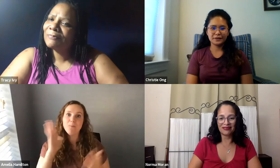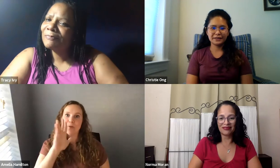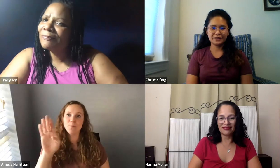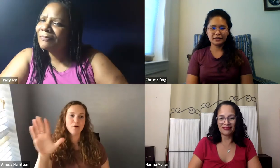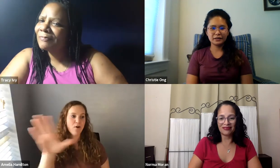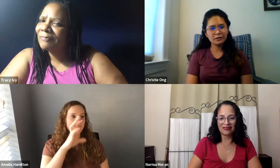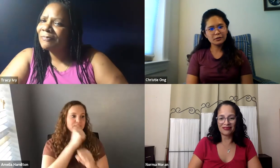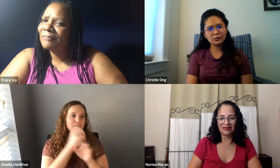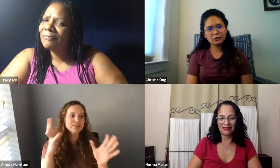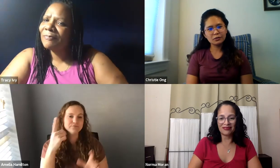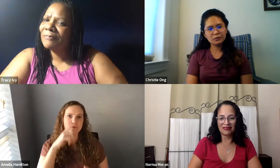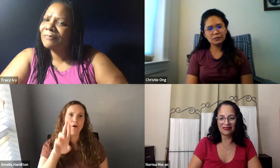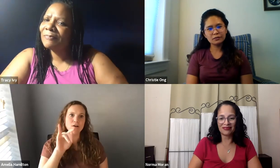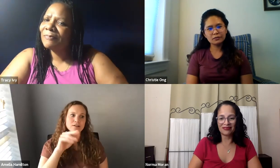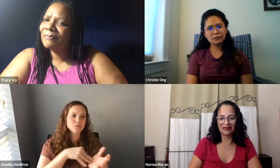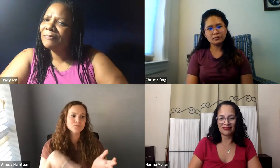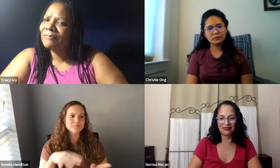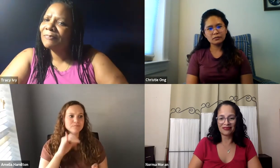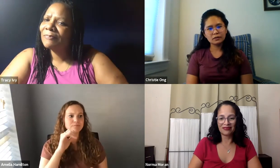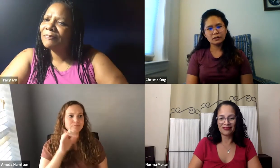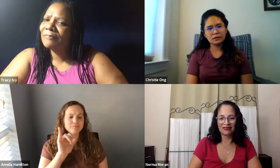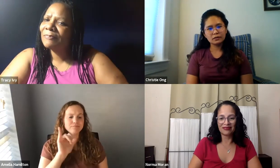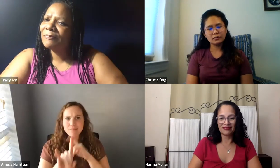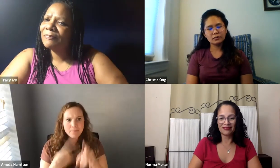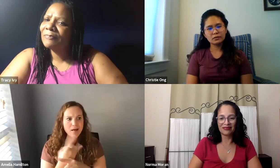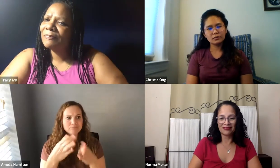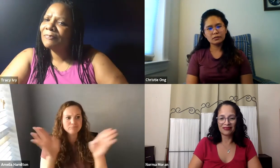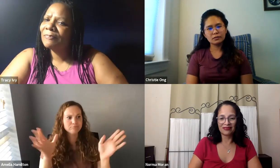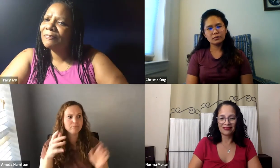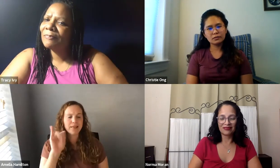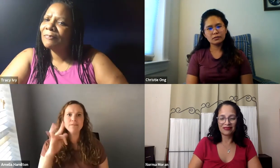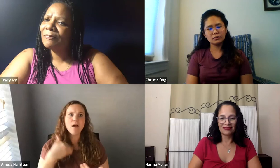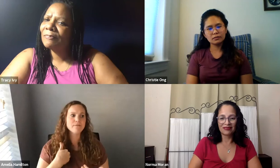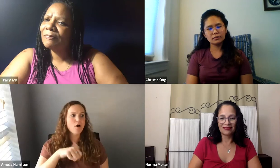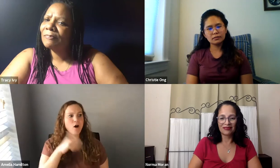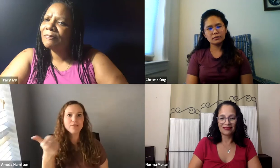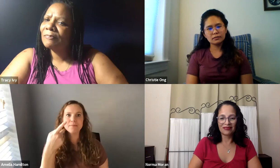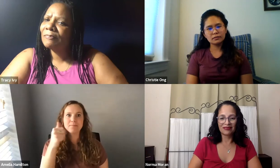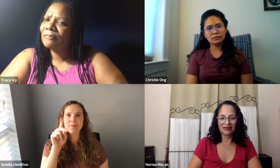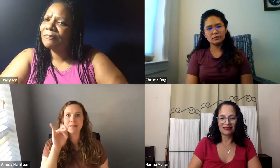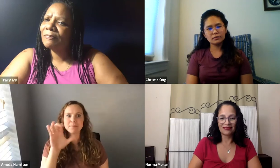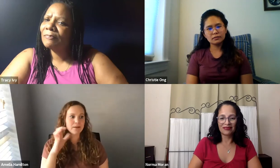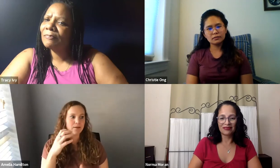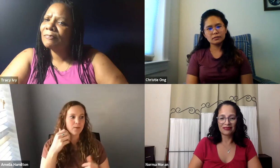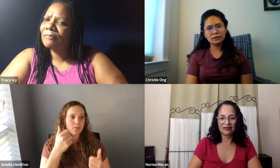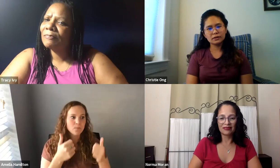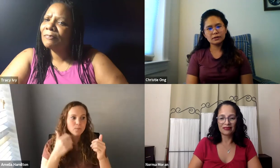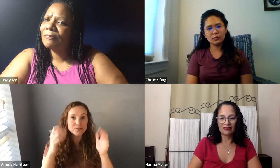All right. What would your vision be like for NTID students, as well as alumni, if there's